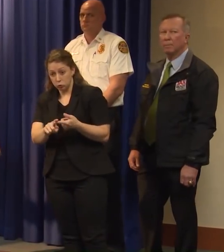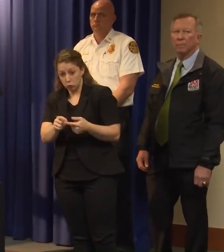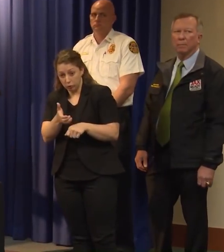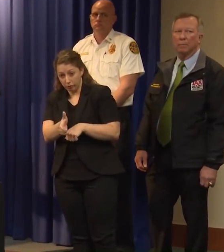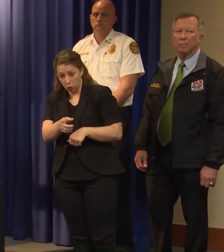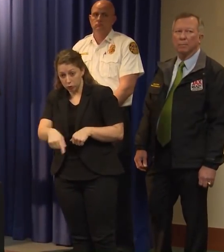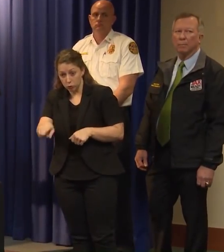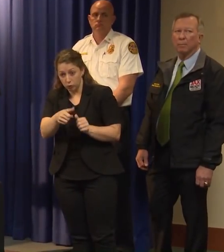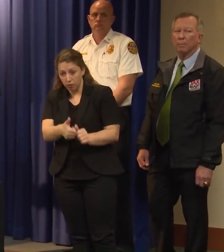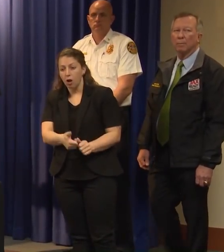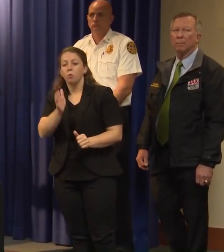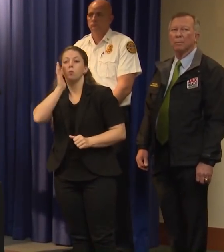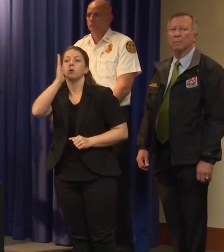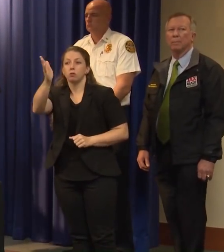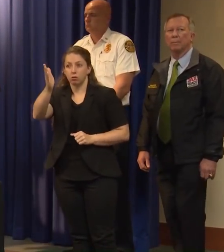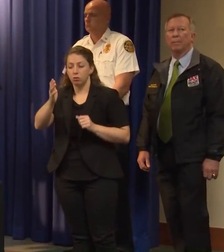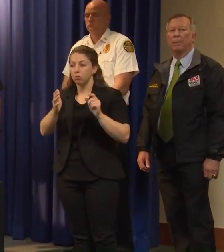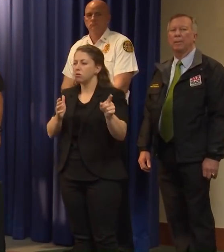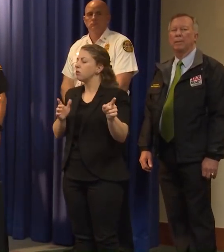the question.